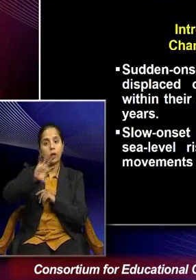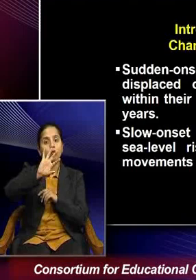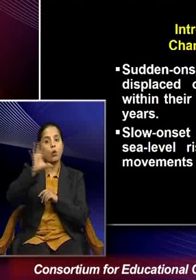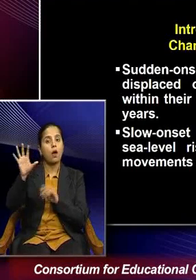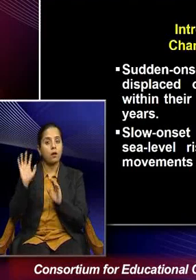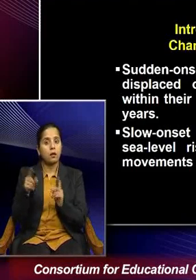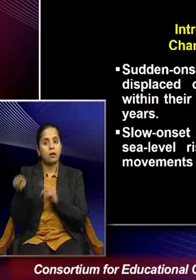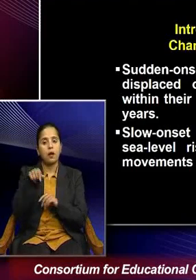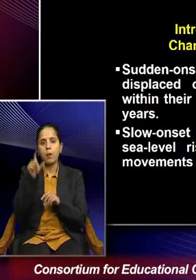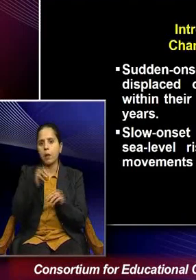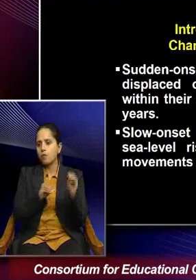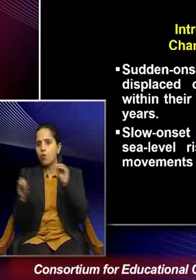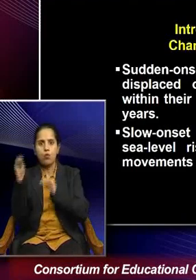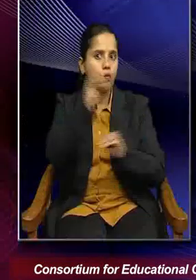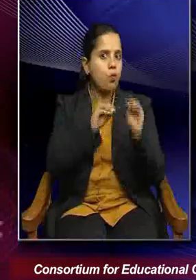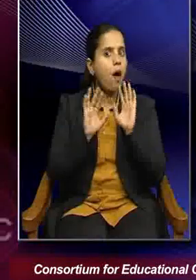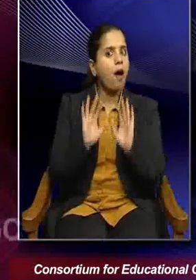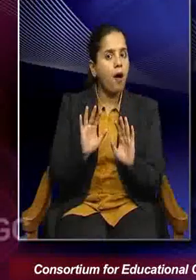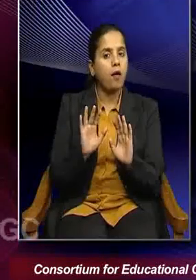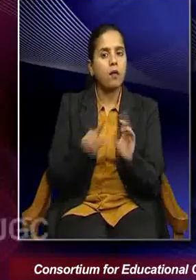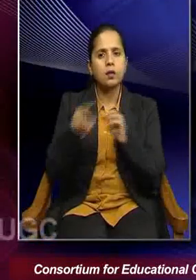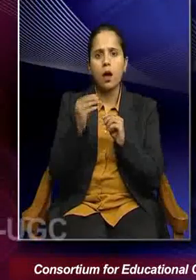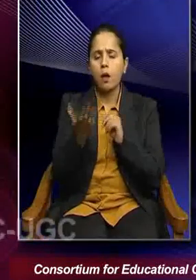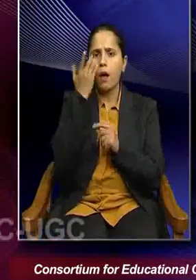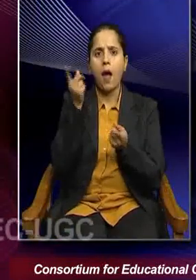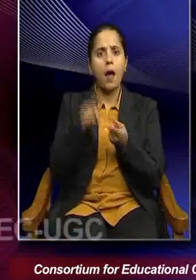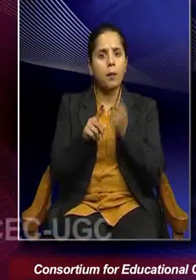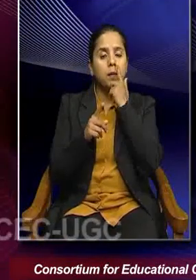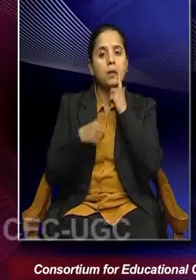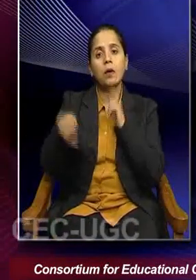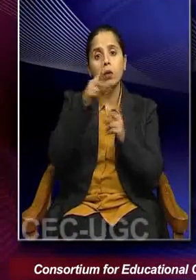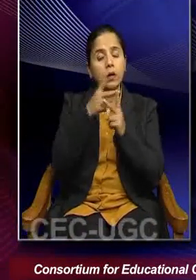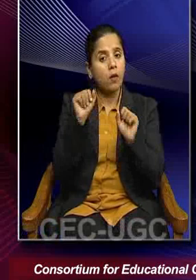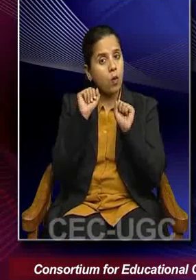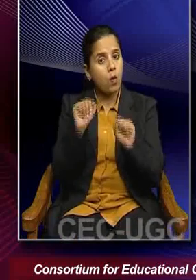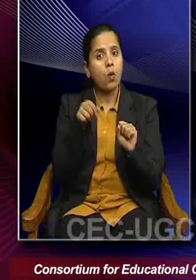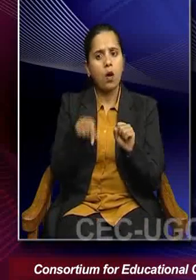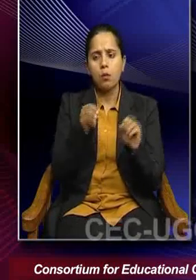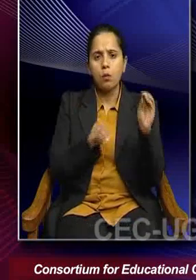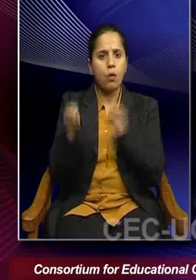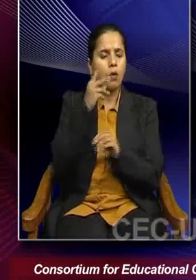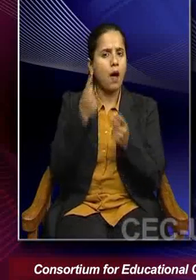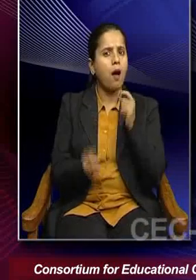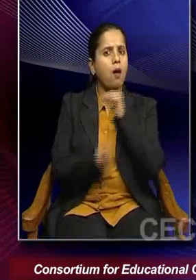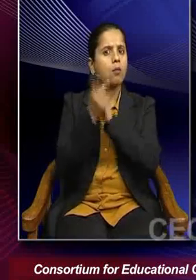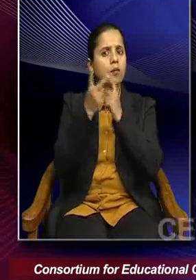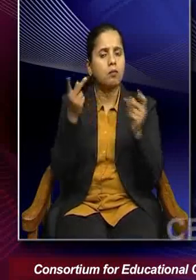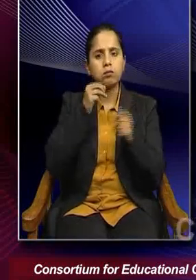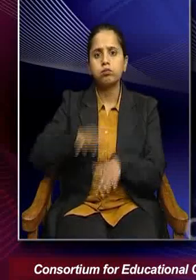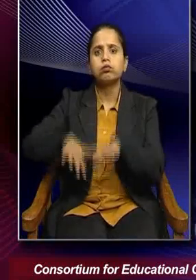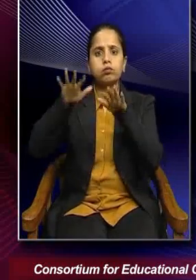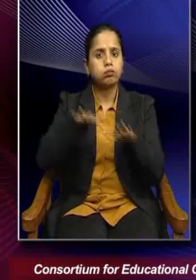you know, have been displaced due to these sudden extreme, you know, basically, you know, floods